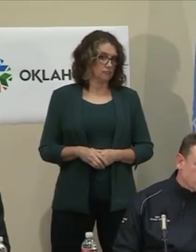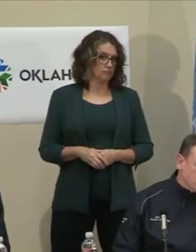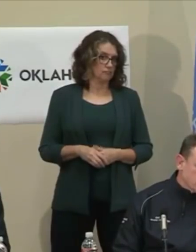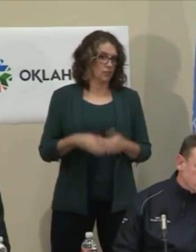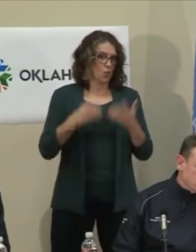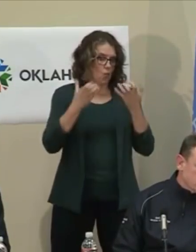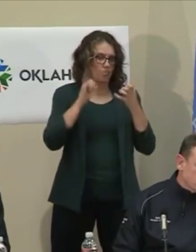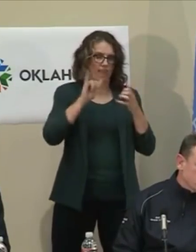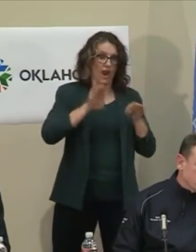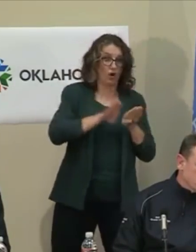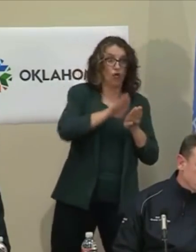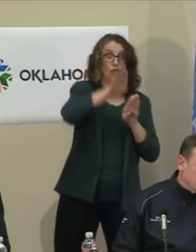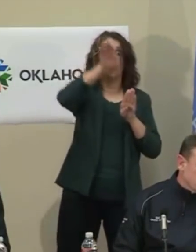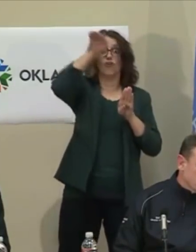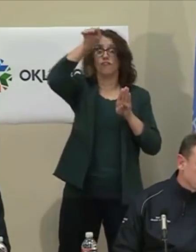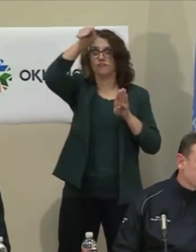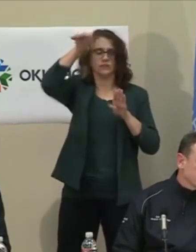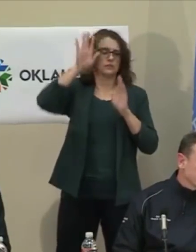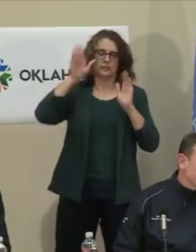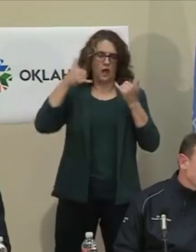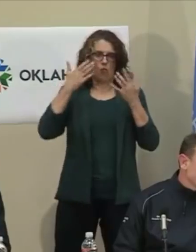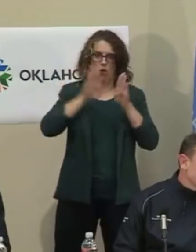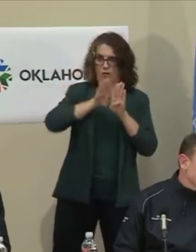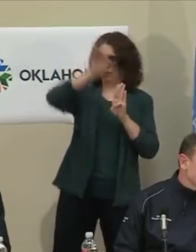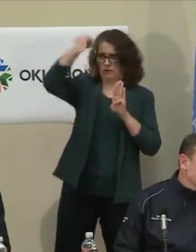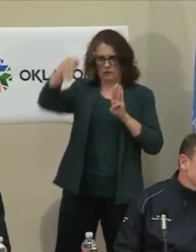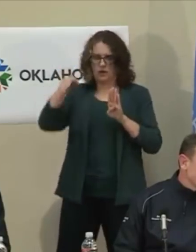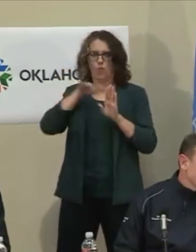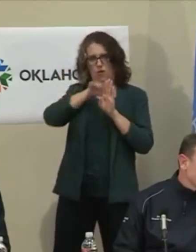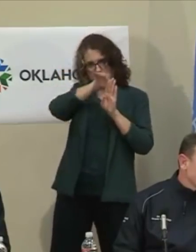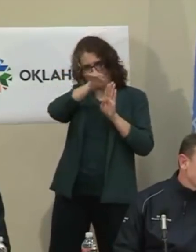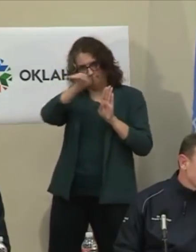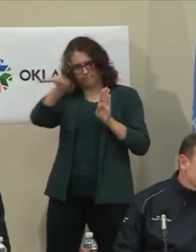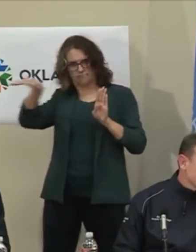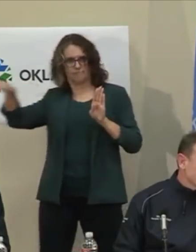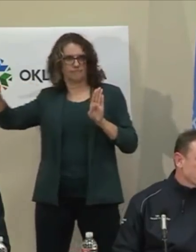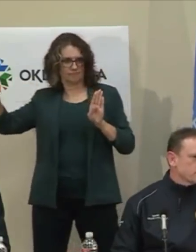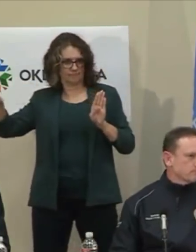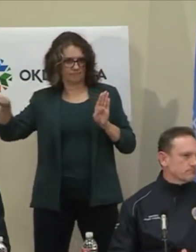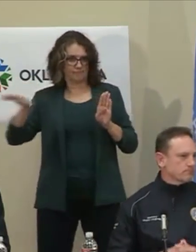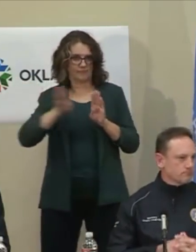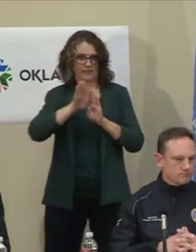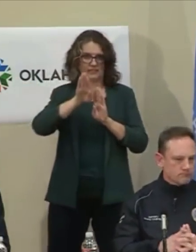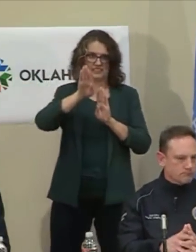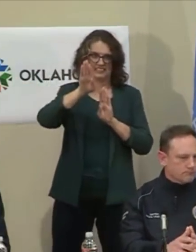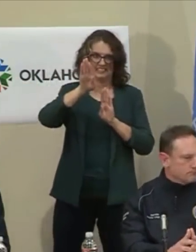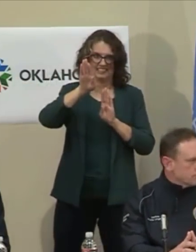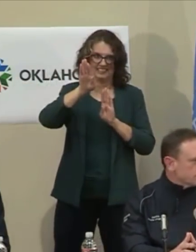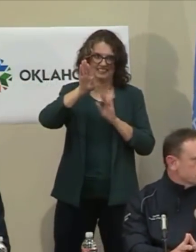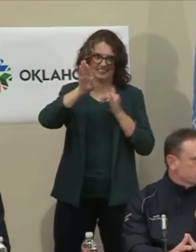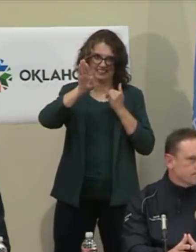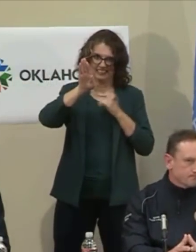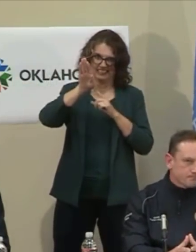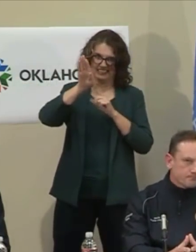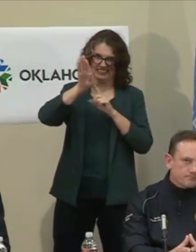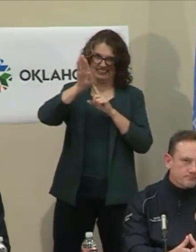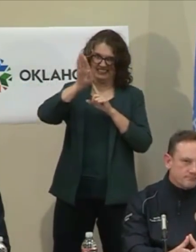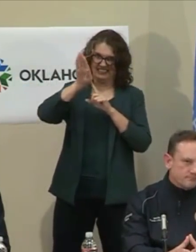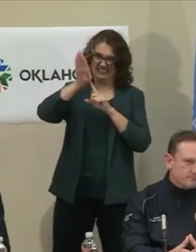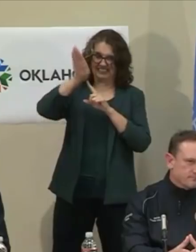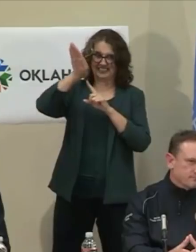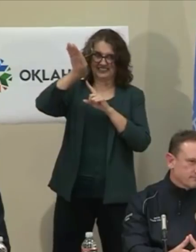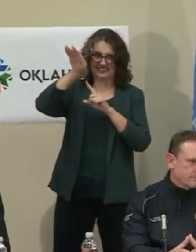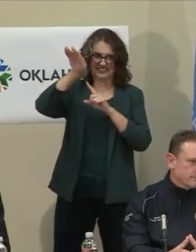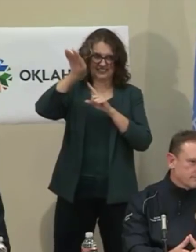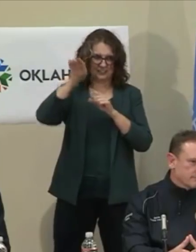We are right now in the mitigation phase. And so what we have to remember right now is that what predicts